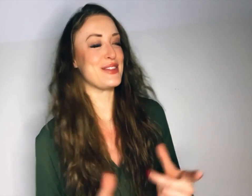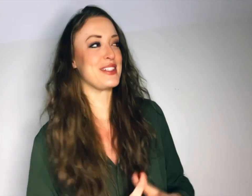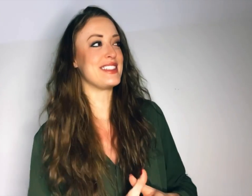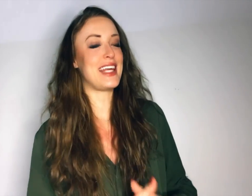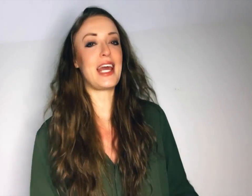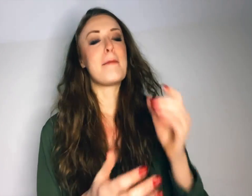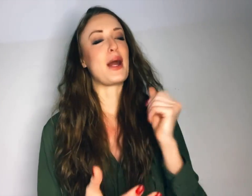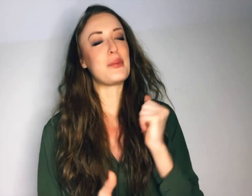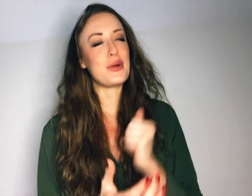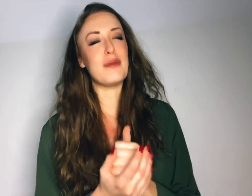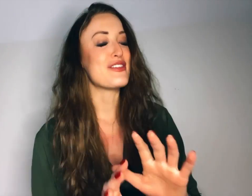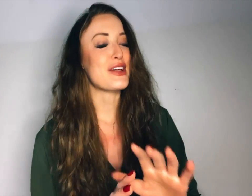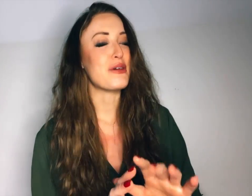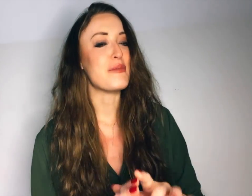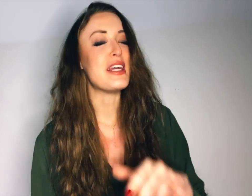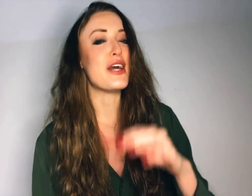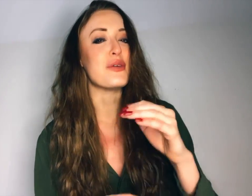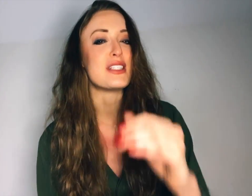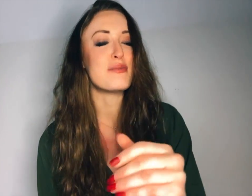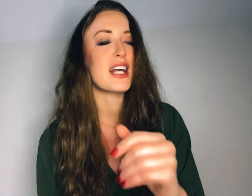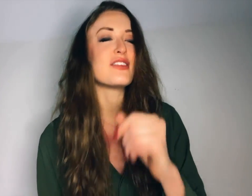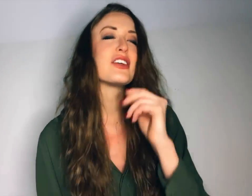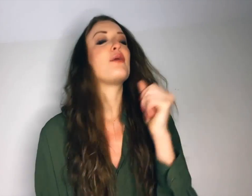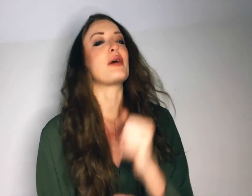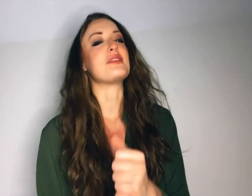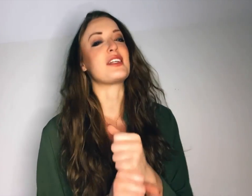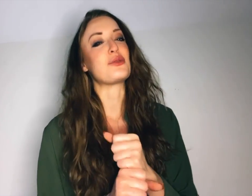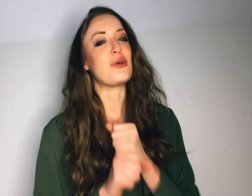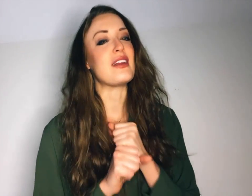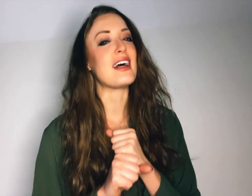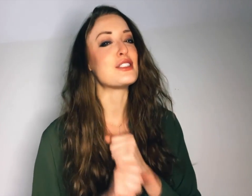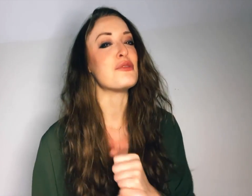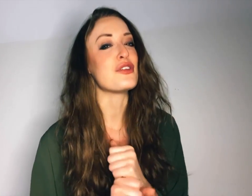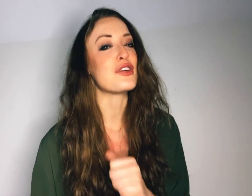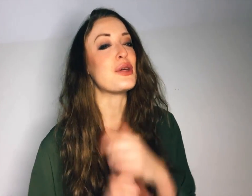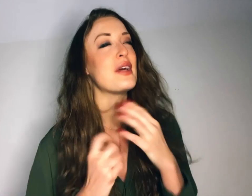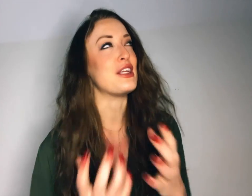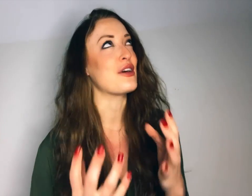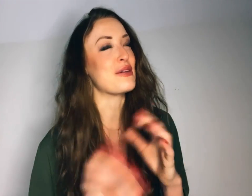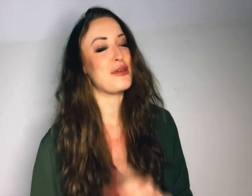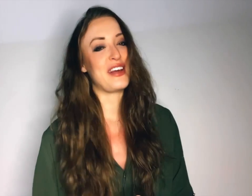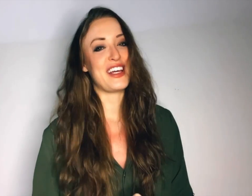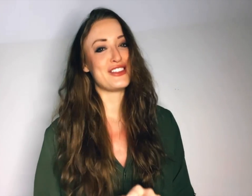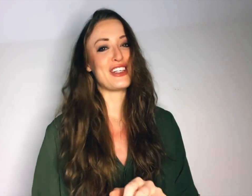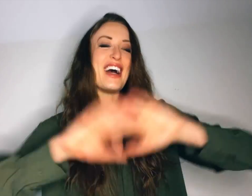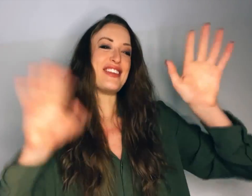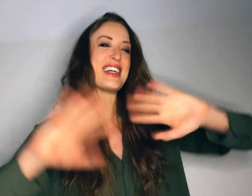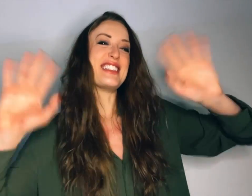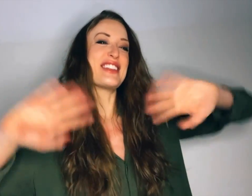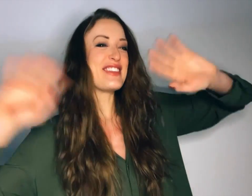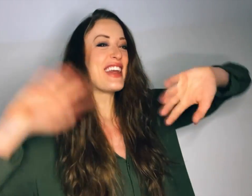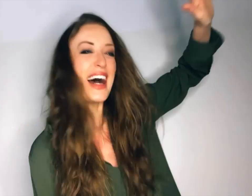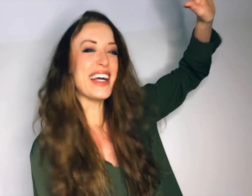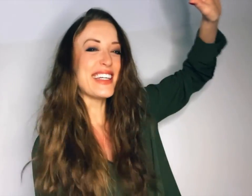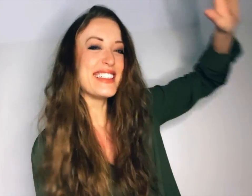the world today. But I promise you'll find a way to be respectful. I promise things will go a lot smoother for you in your communication. I hope you guys enjoyed the video. Bye! Bye!